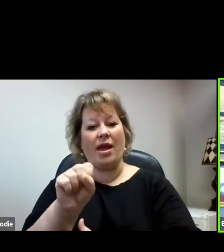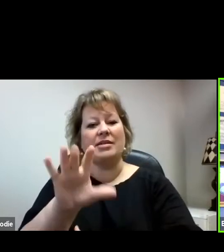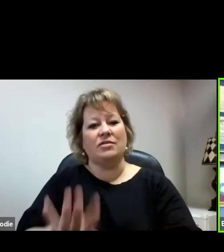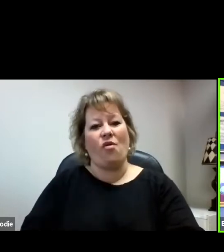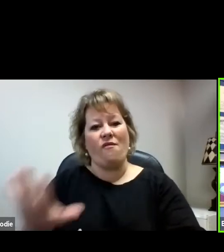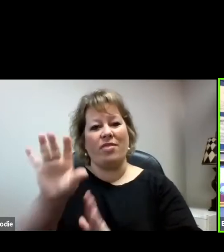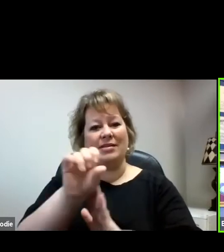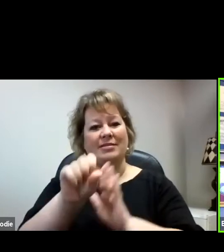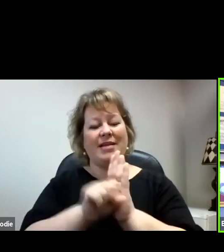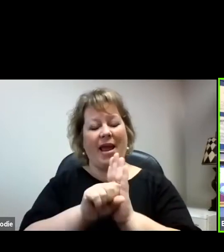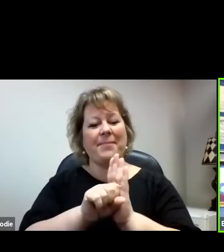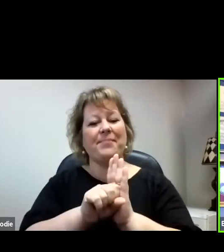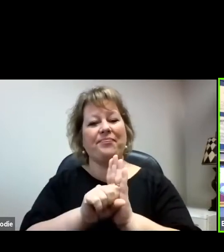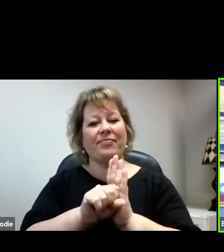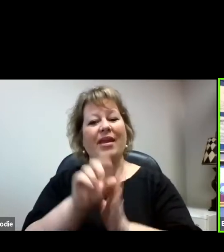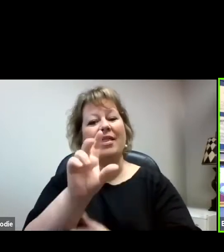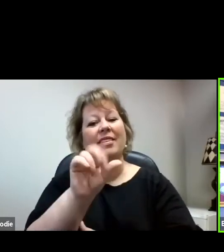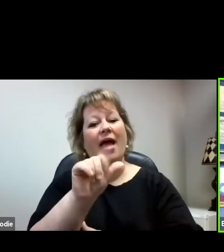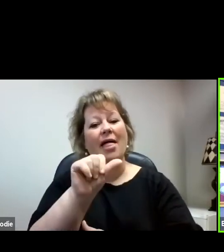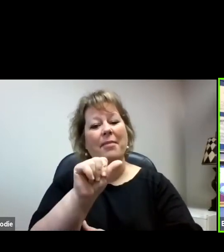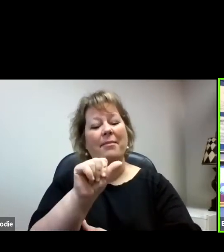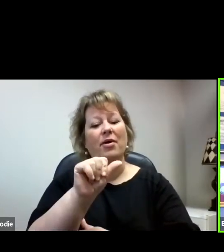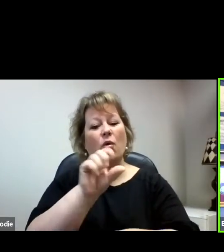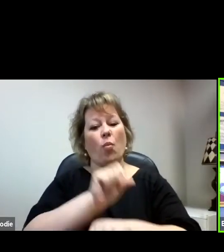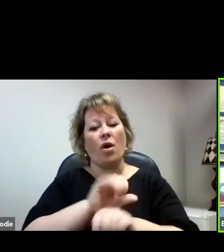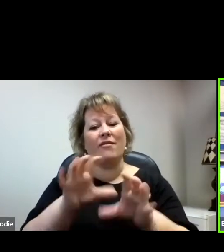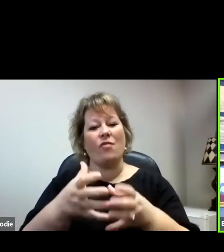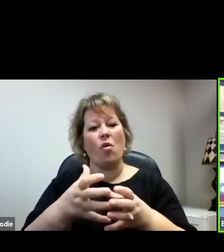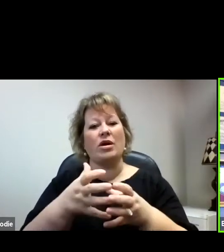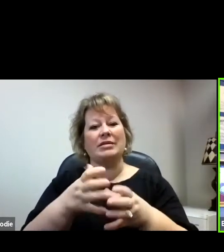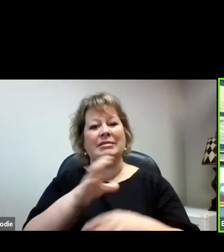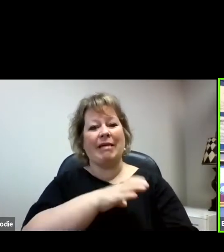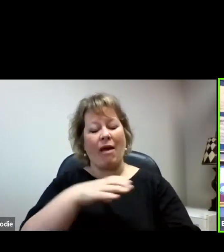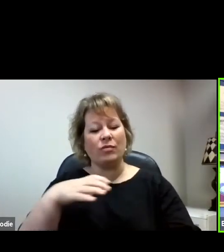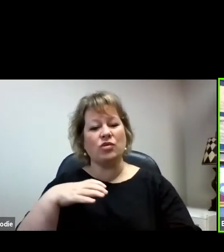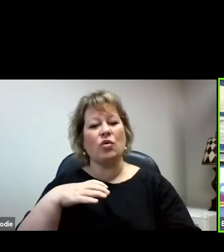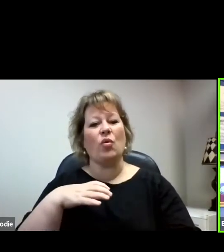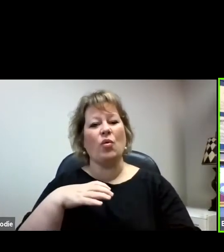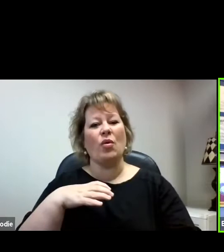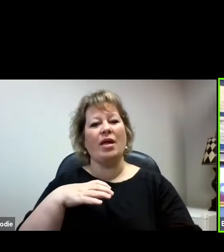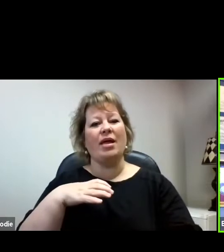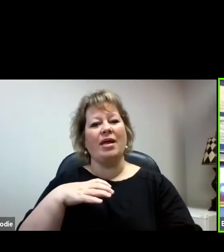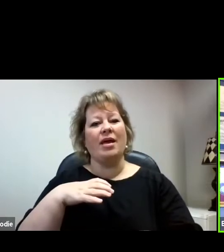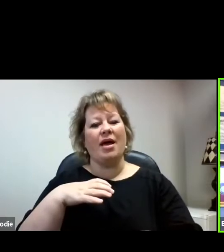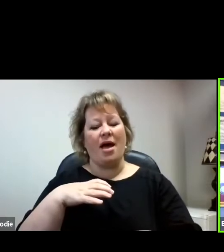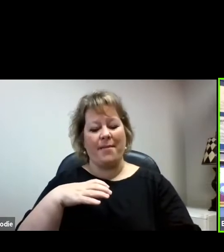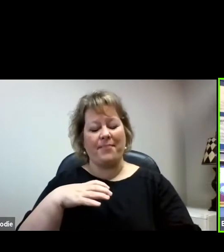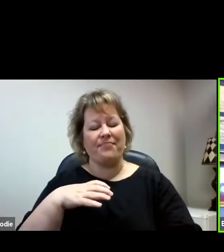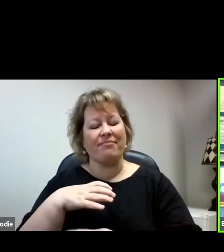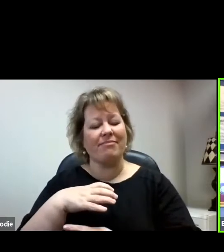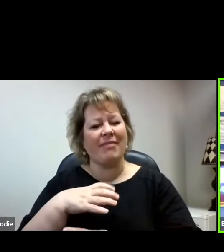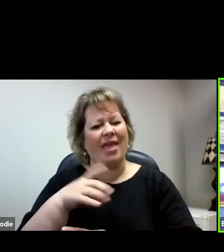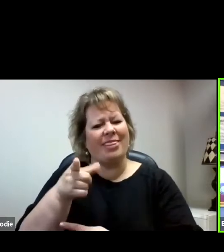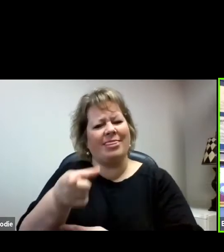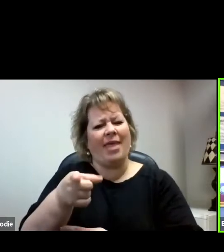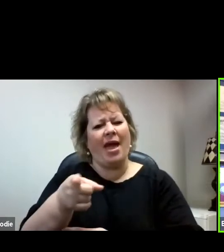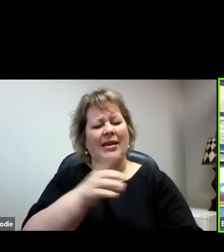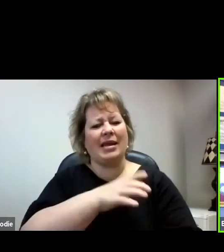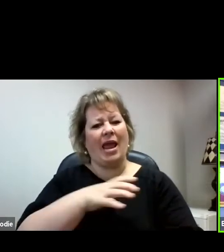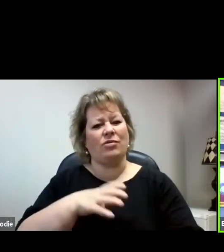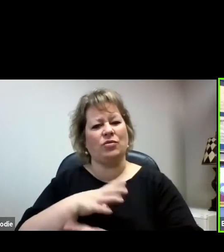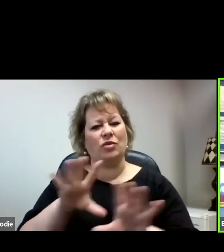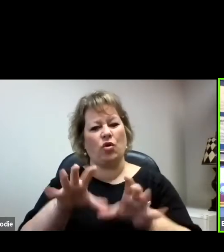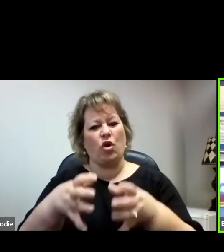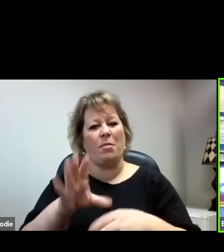The Alabama Workforce Council, we in Commerce, are their administrative support. The Workforce Council is a group of business